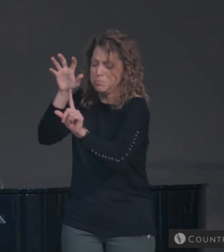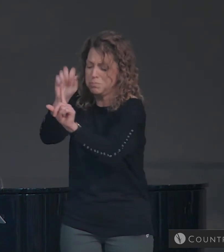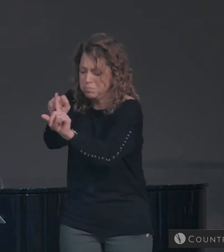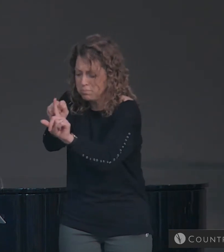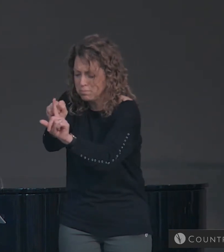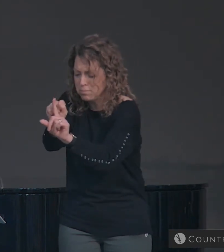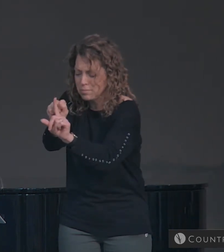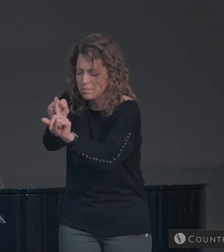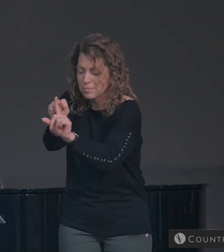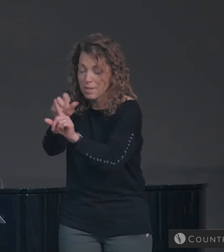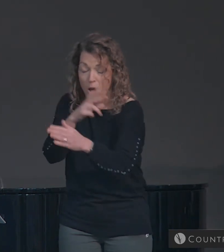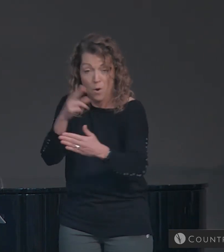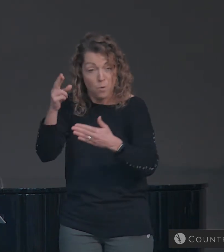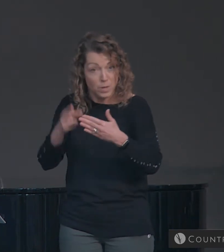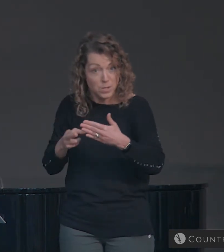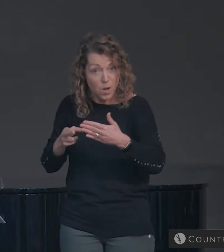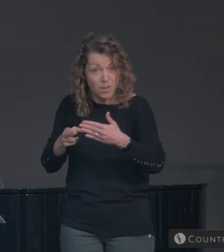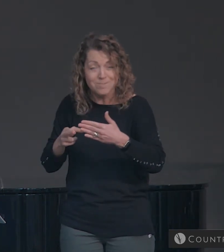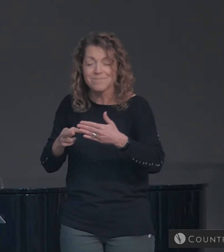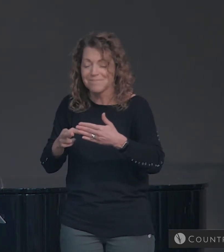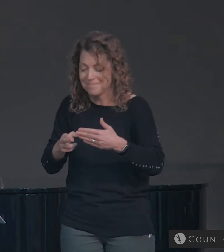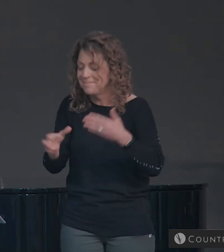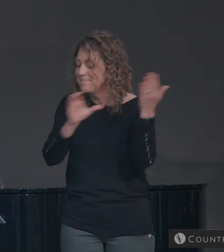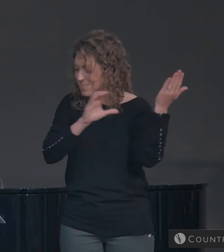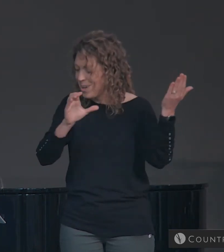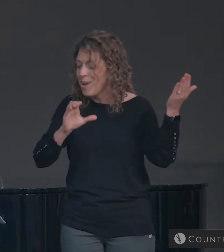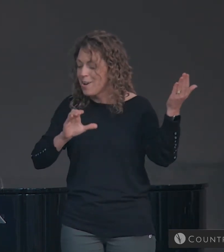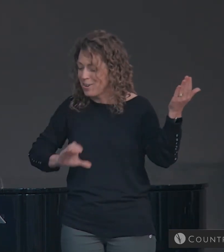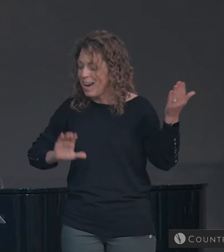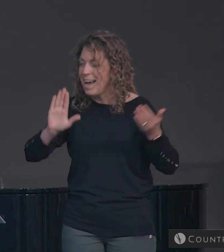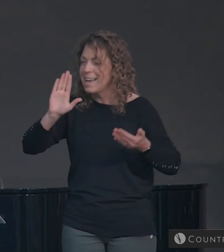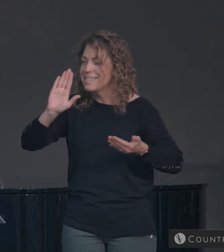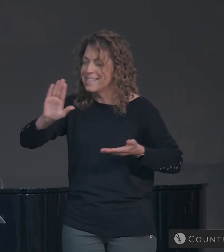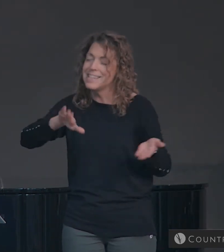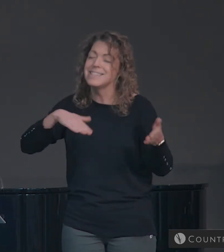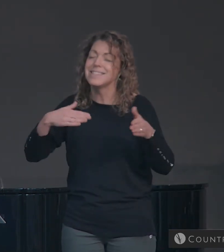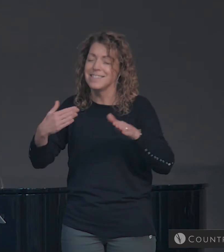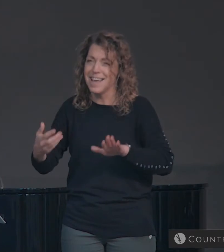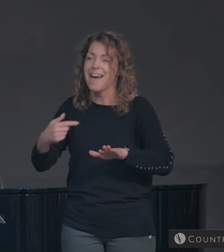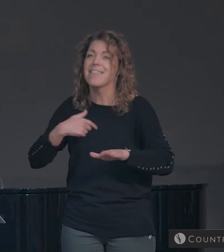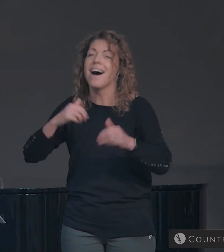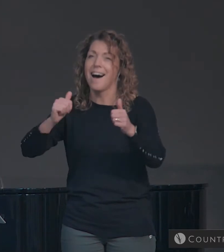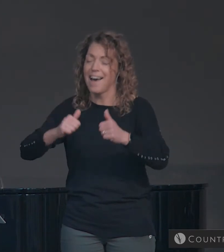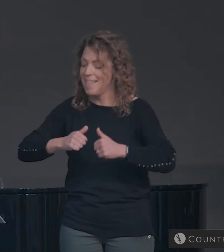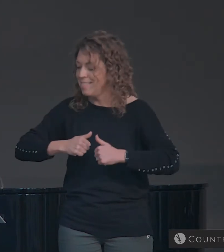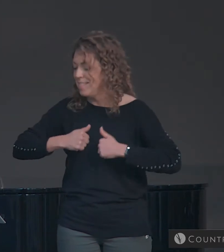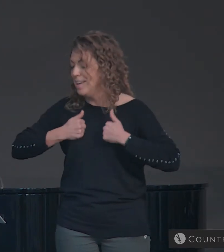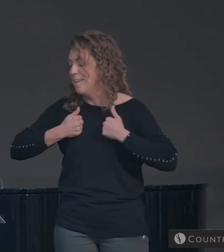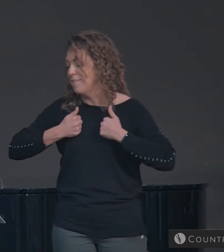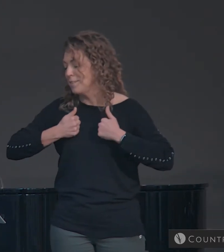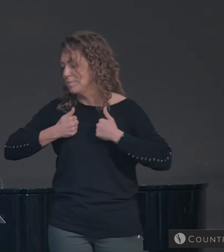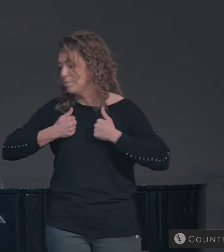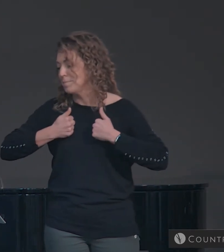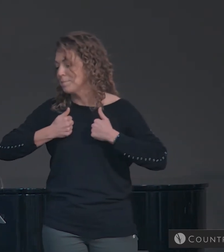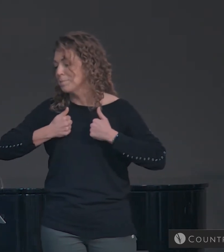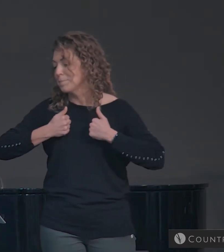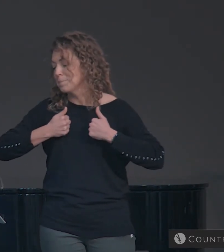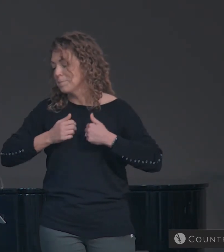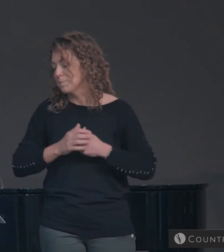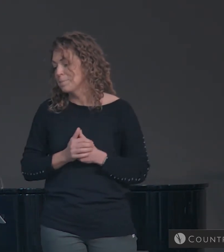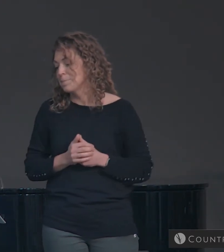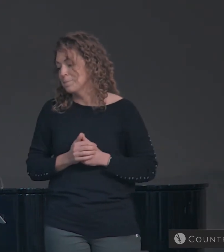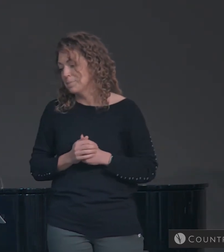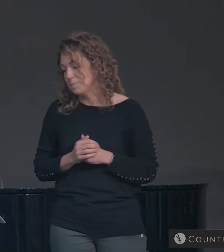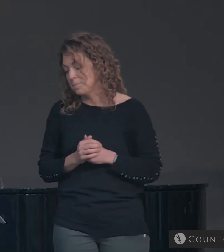sin on him was laid, here in the death of Christ I lay.